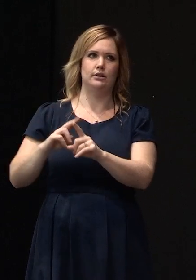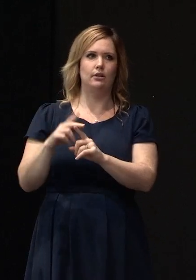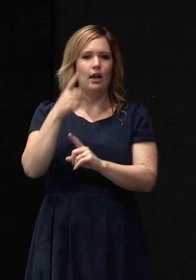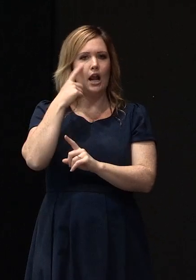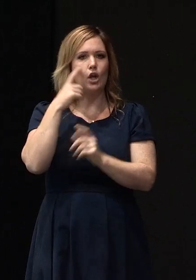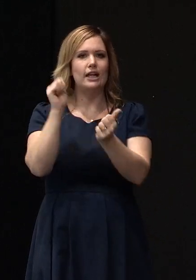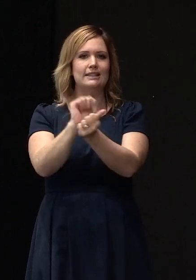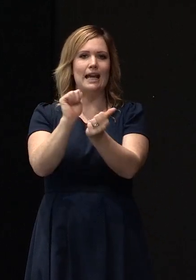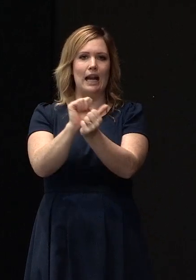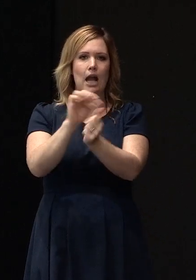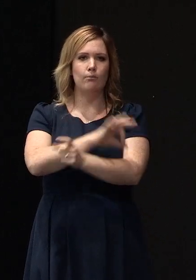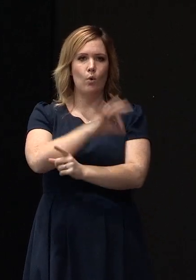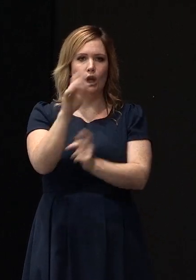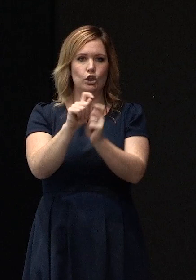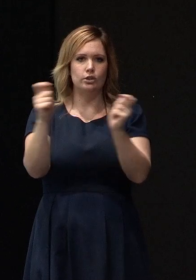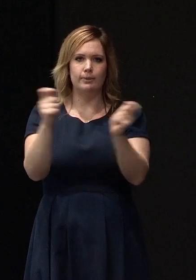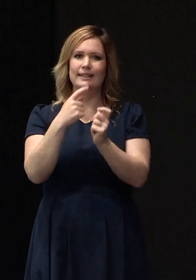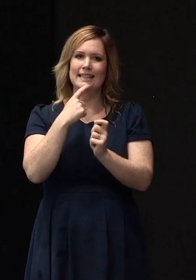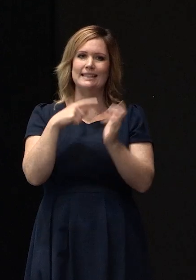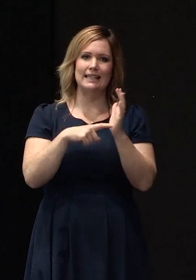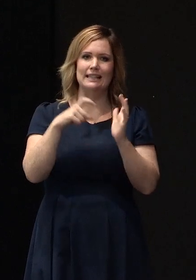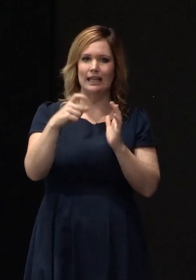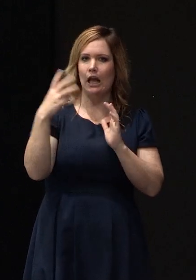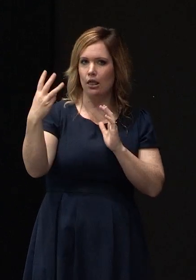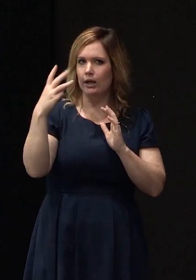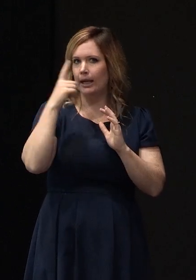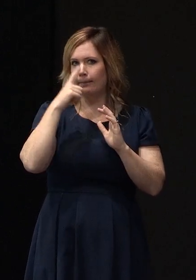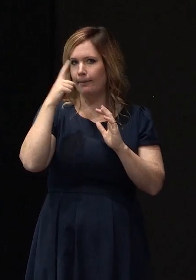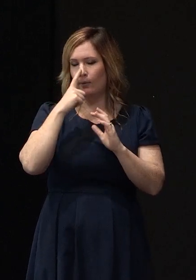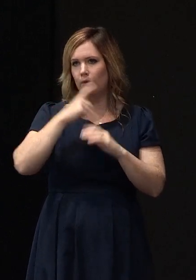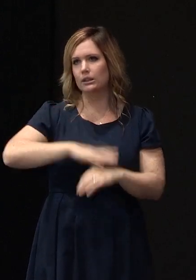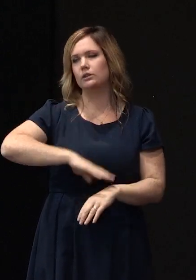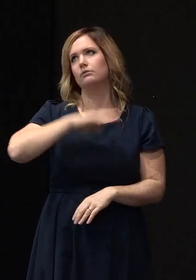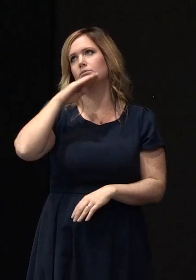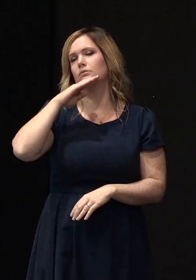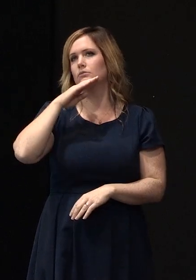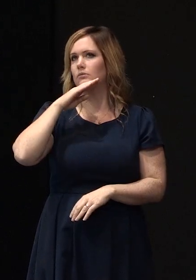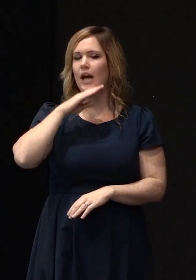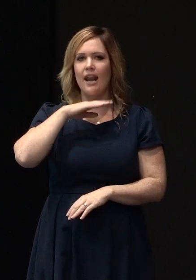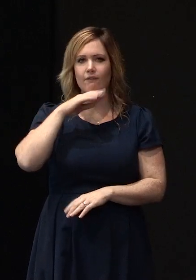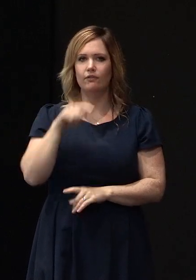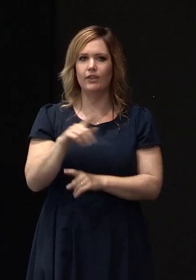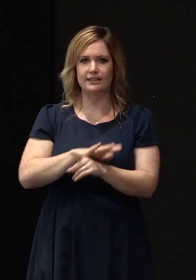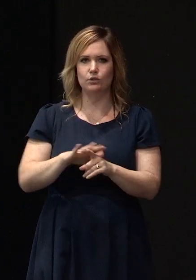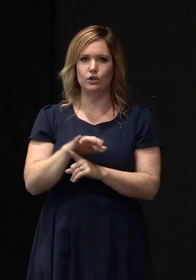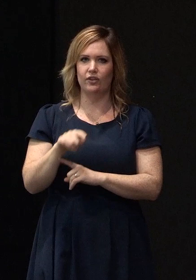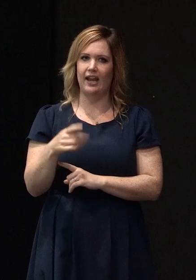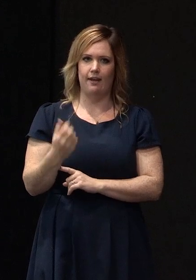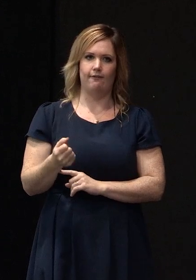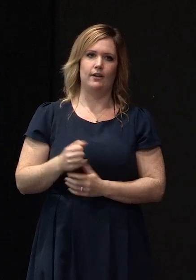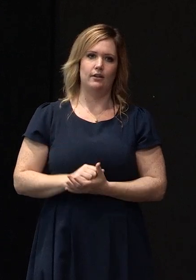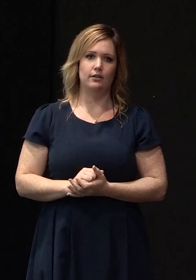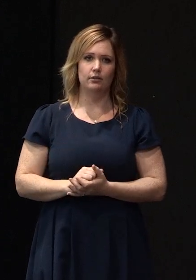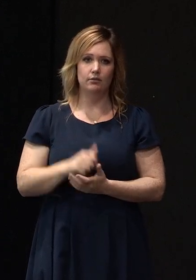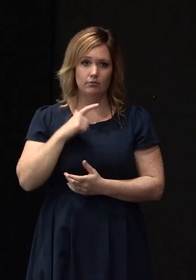and there was a piece on the front page there TC3 people are sick and tired of the situation that they're in simply